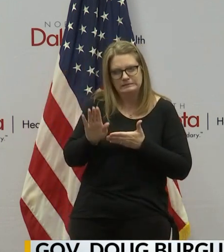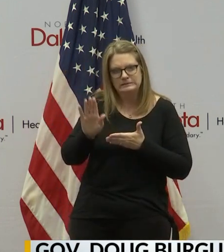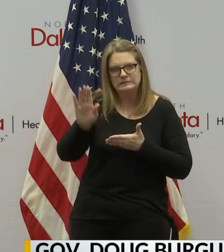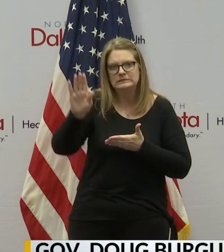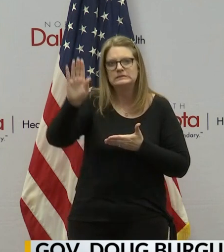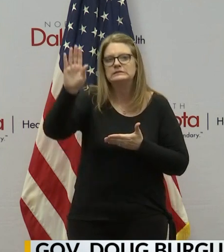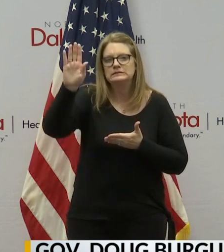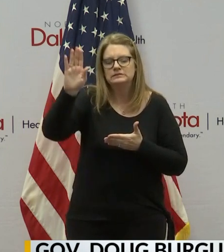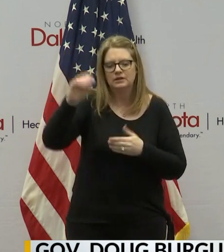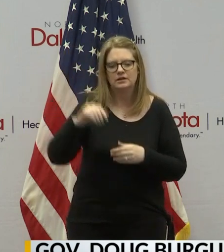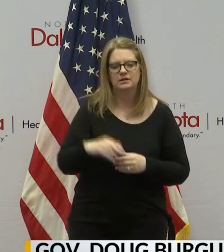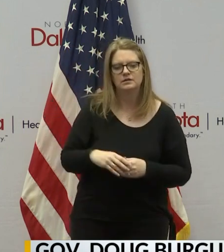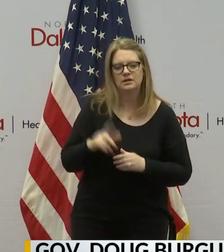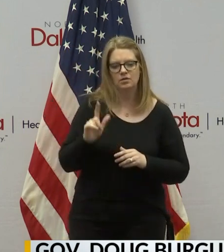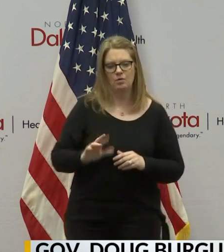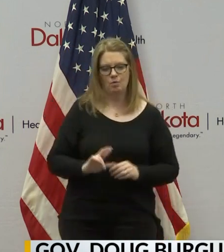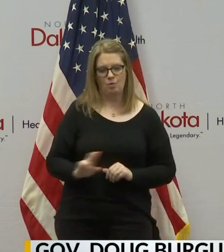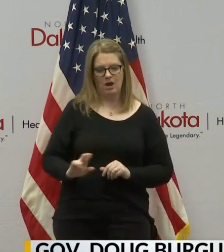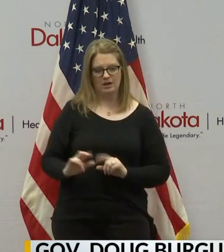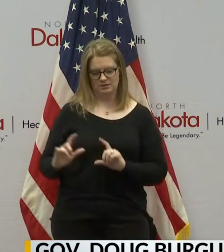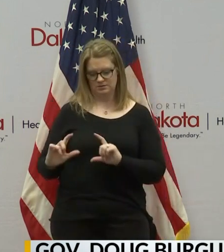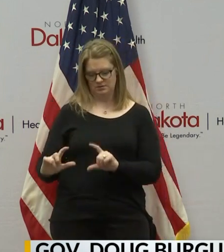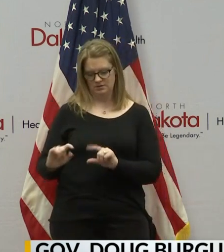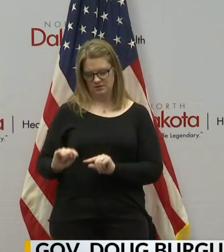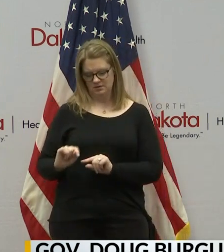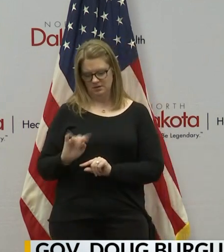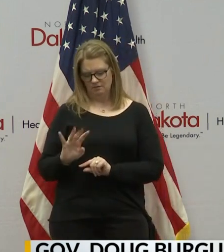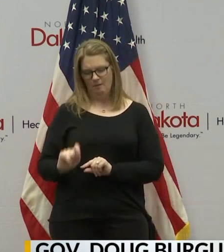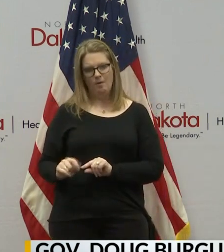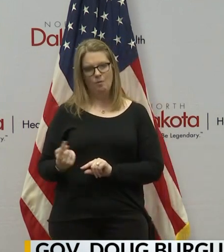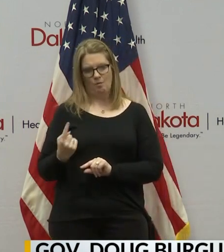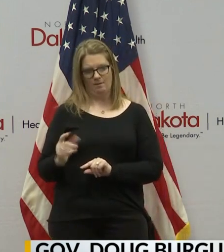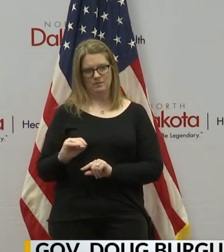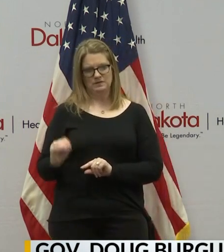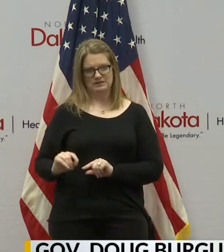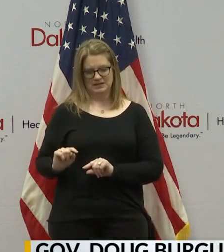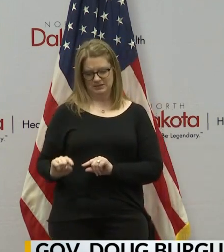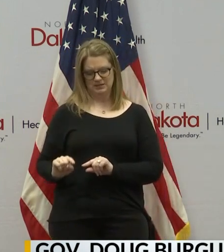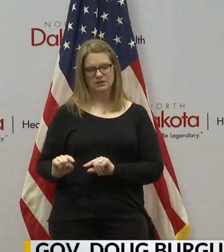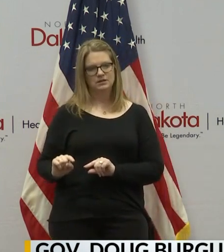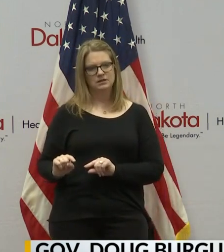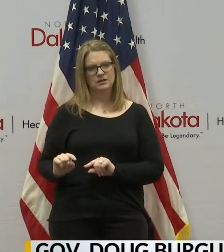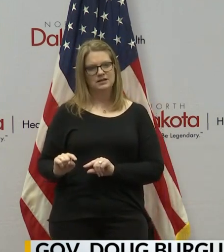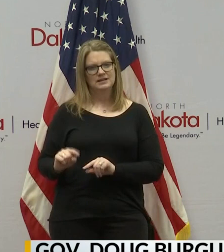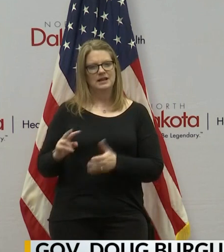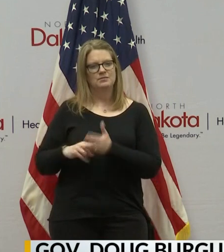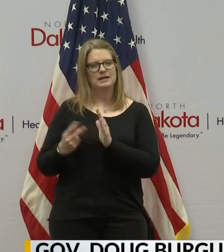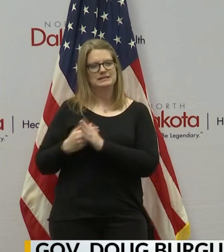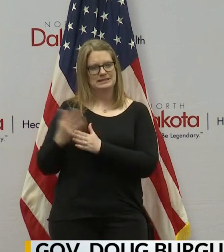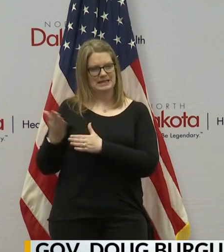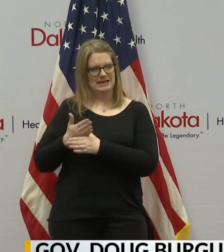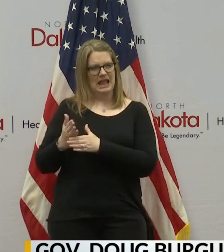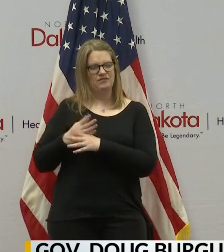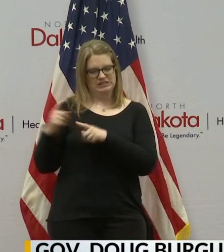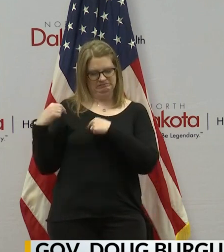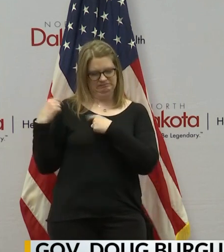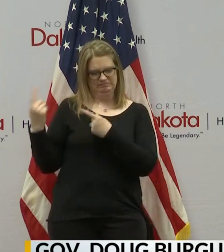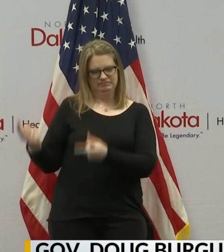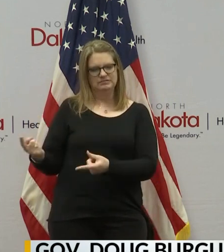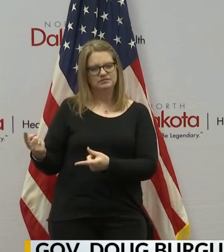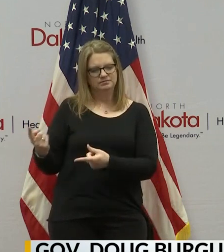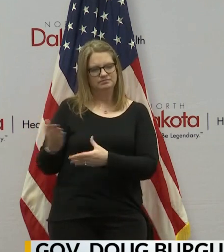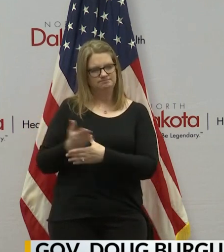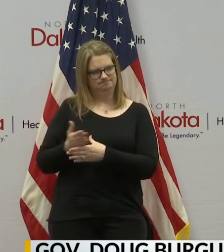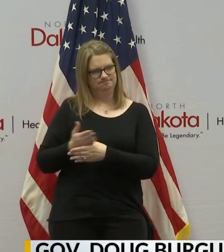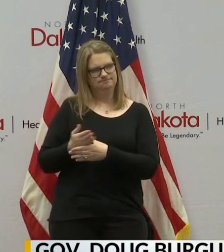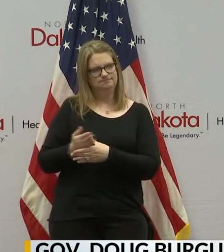lower right hand corner you see the four point one percent that's the trailing average rate which had always been trailing about